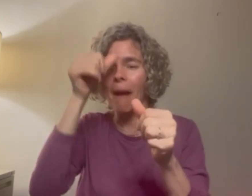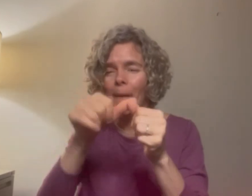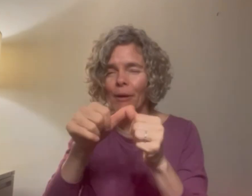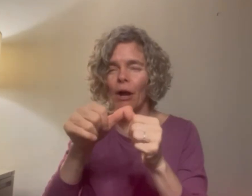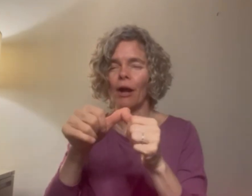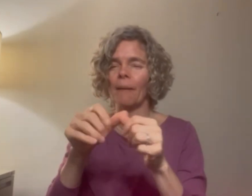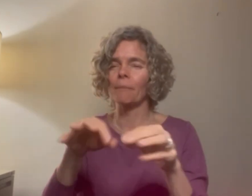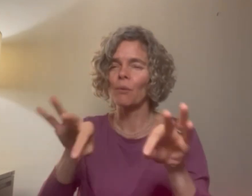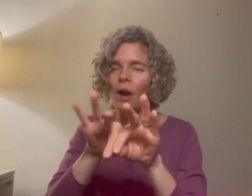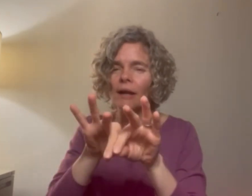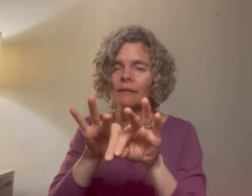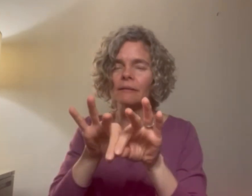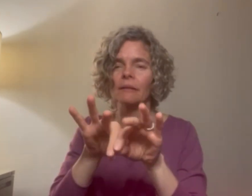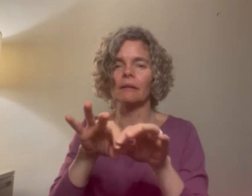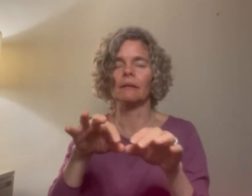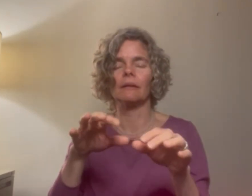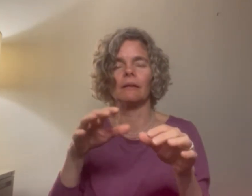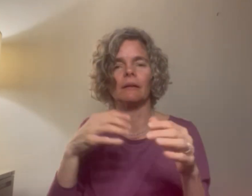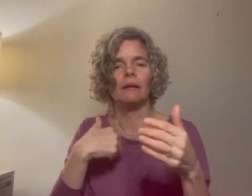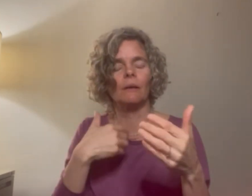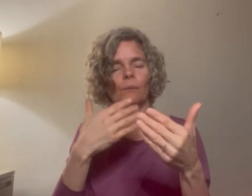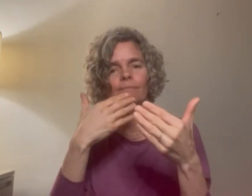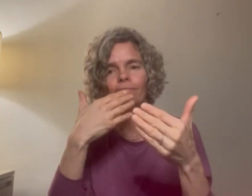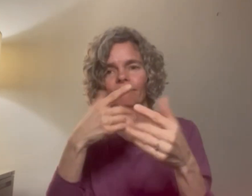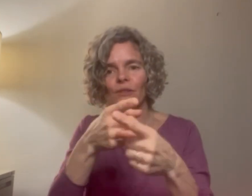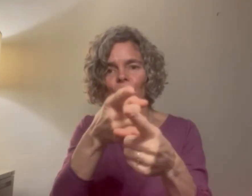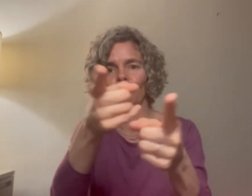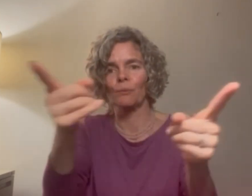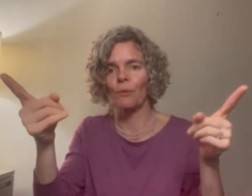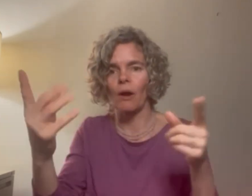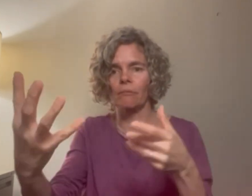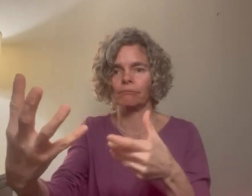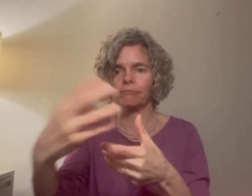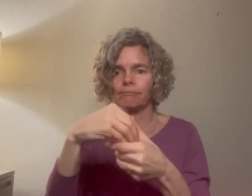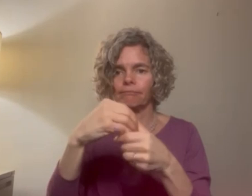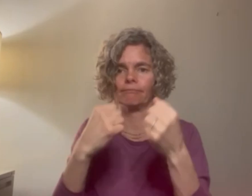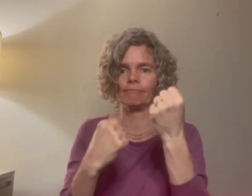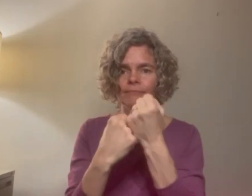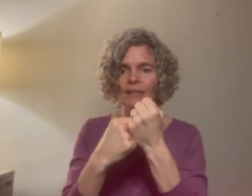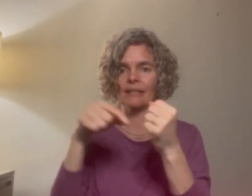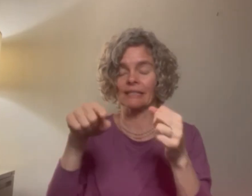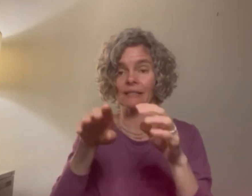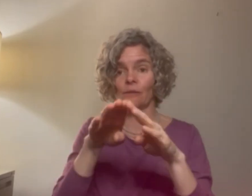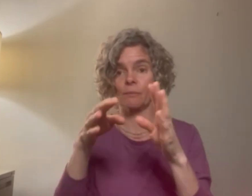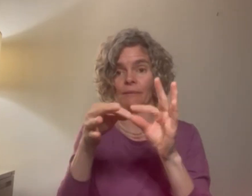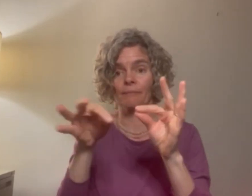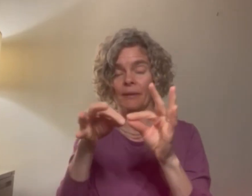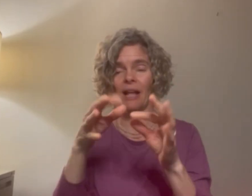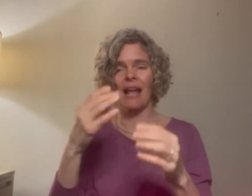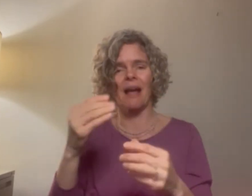what to do.